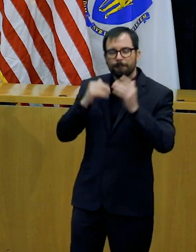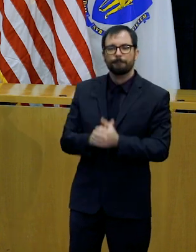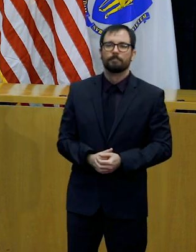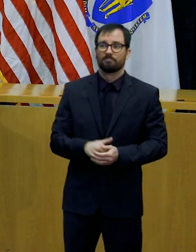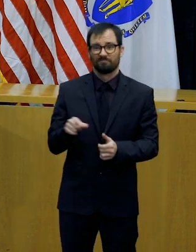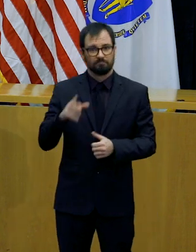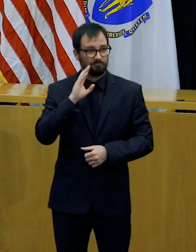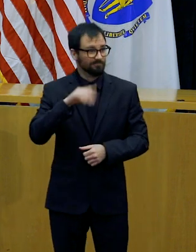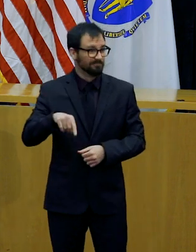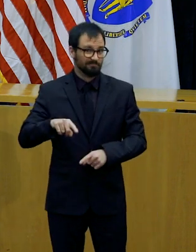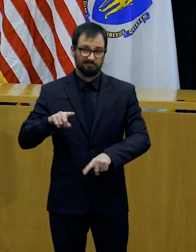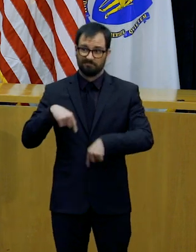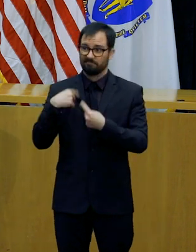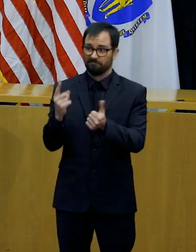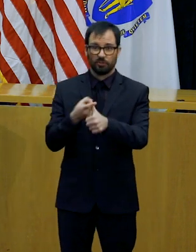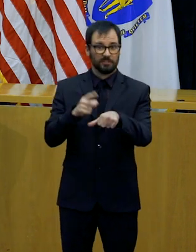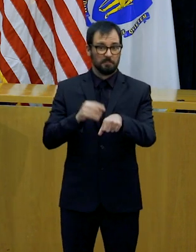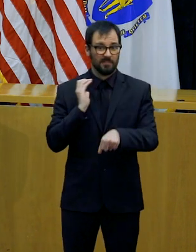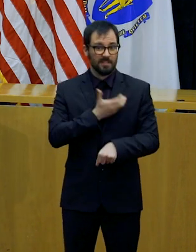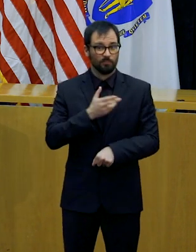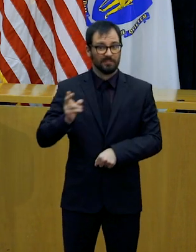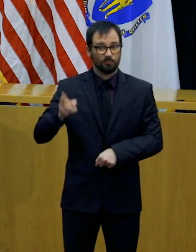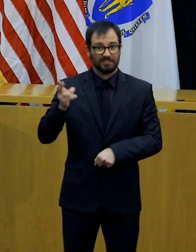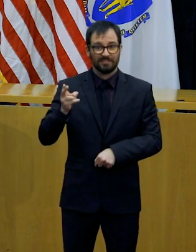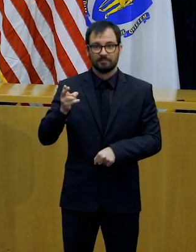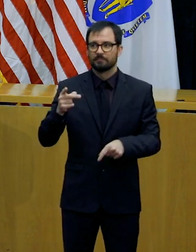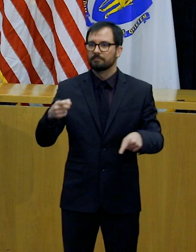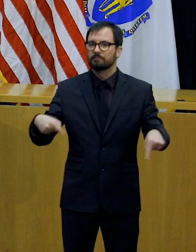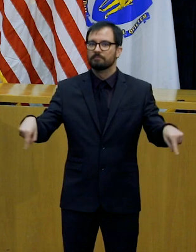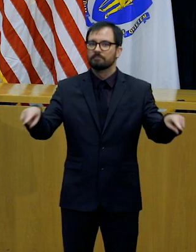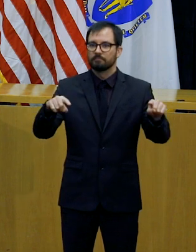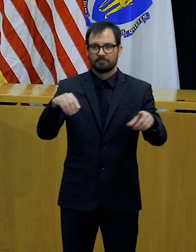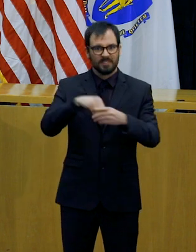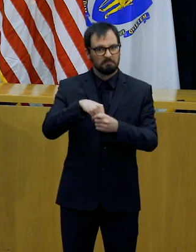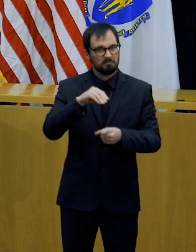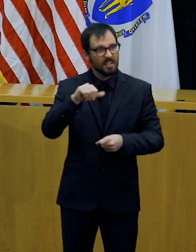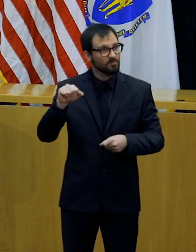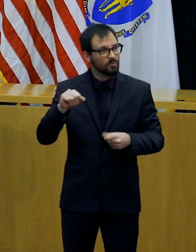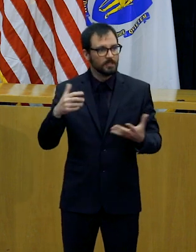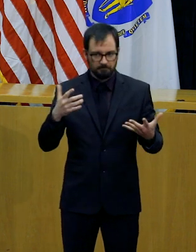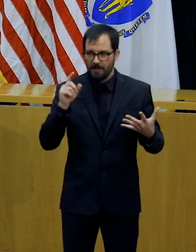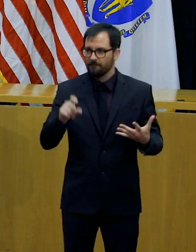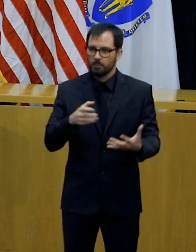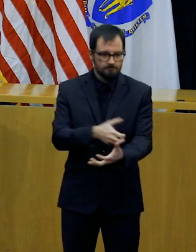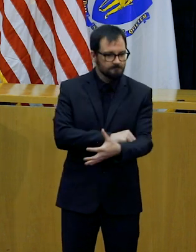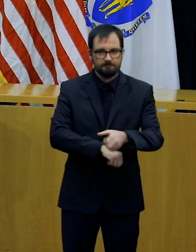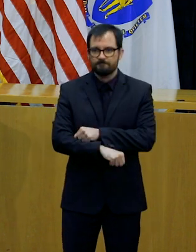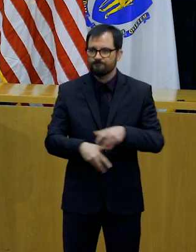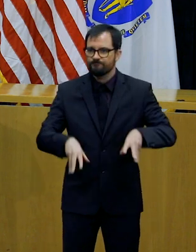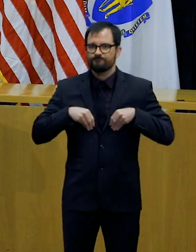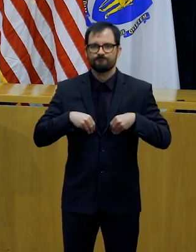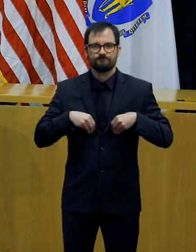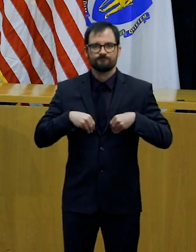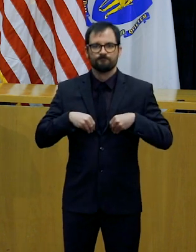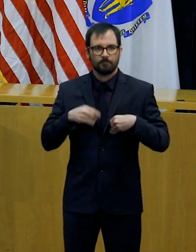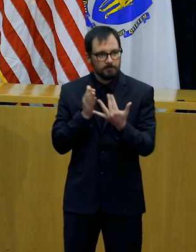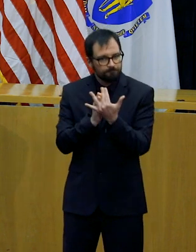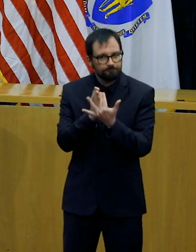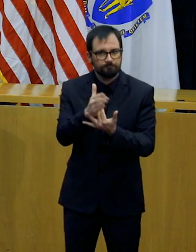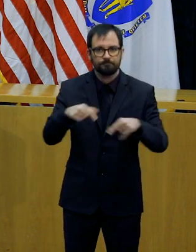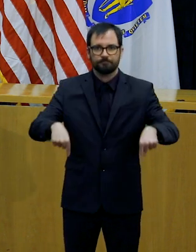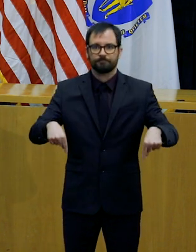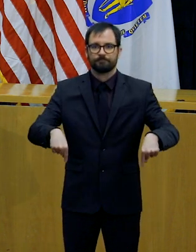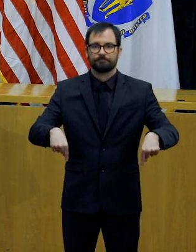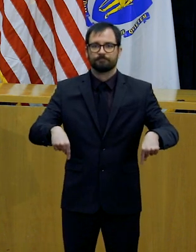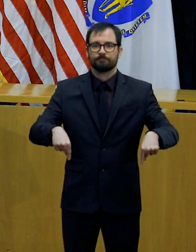they always have head on. As we've said before, ramping up testing capabilities is a big part of pushing back against this threat.